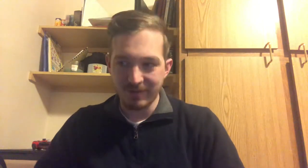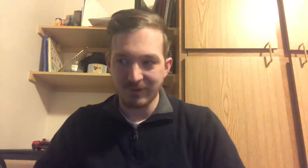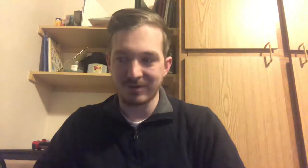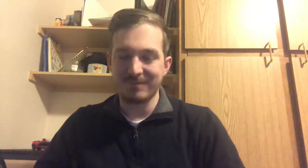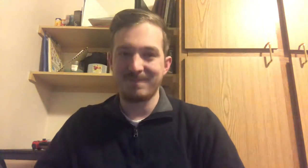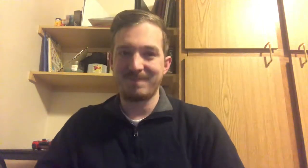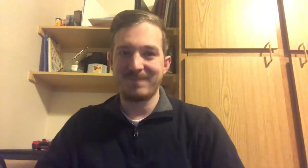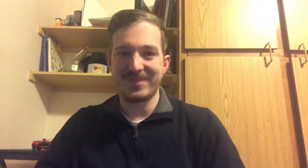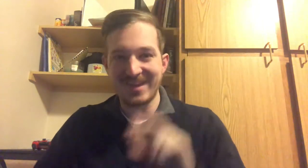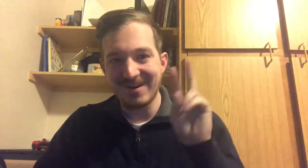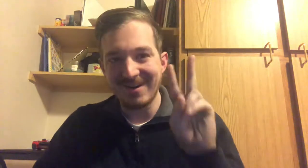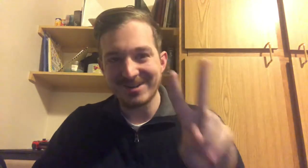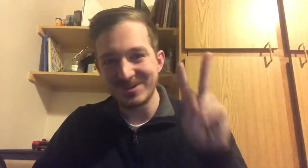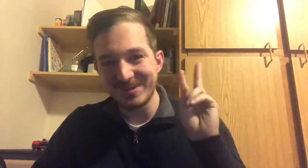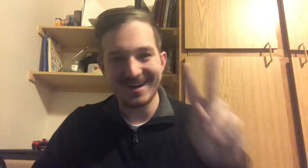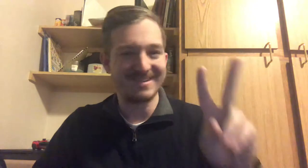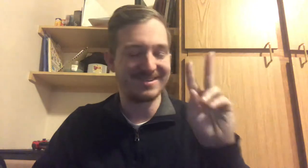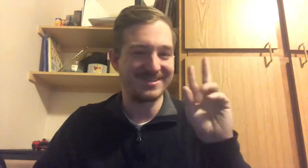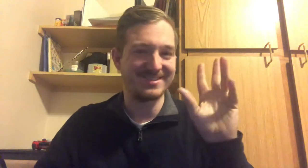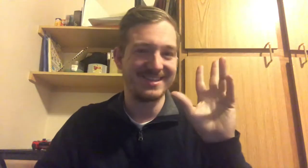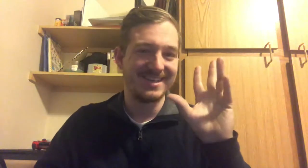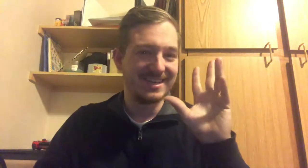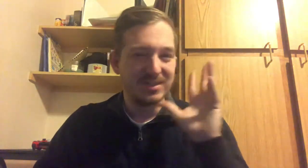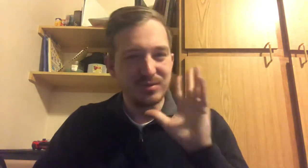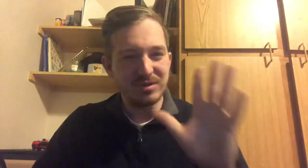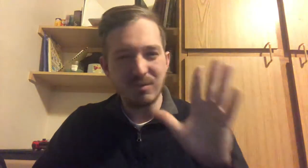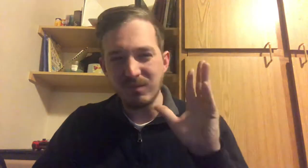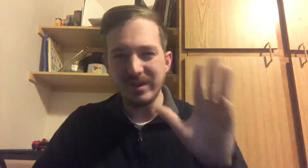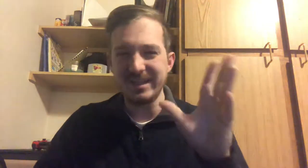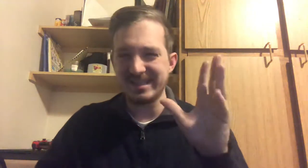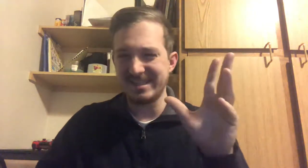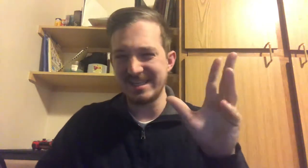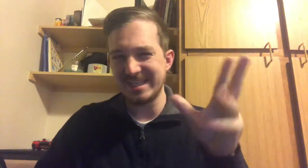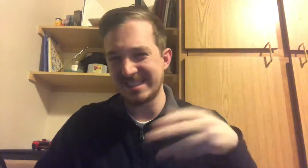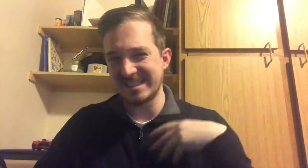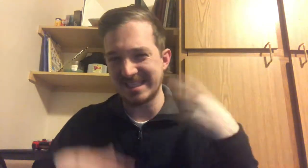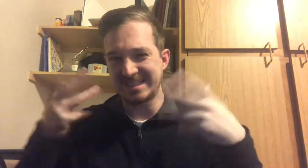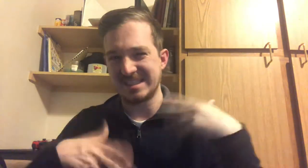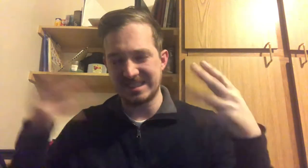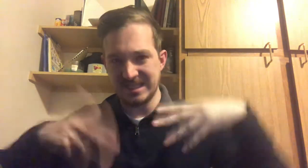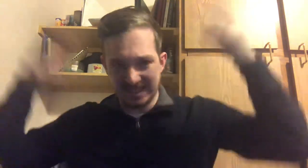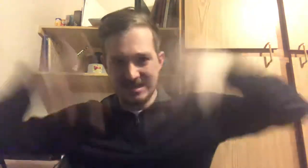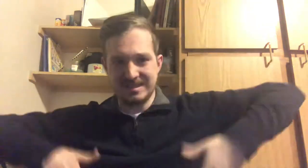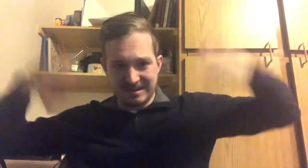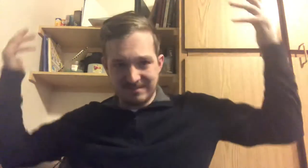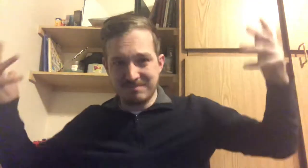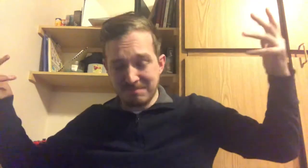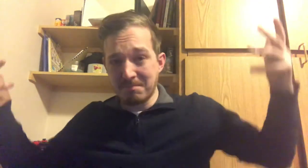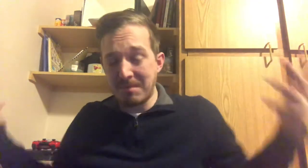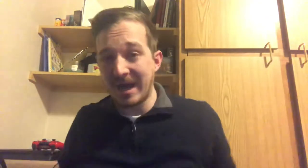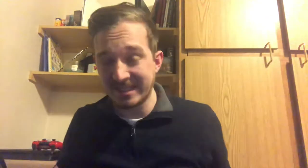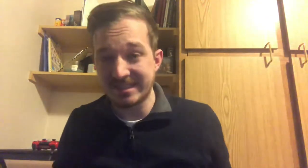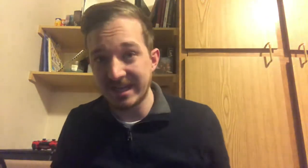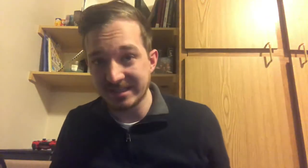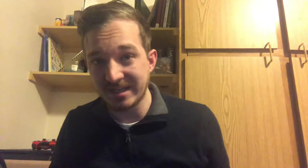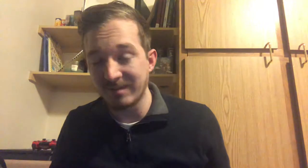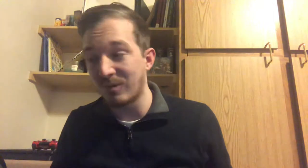However, there are two characters who don't really exist in my stance anymore,